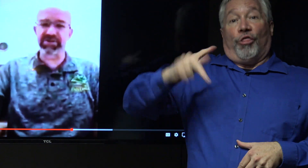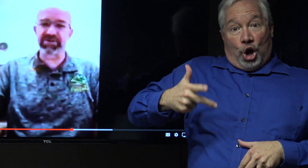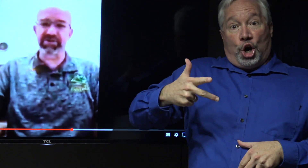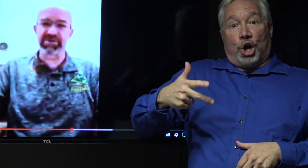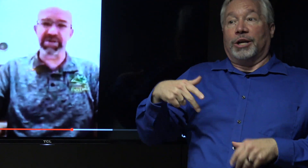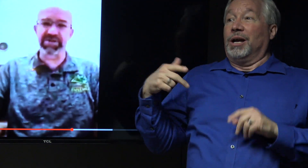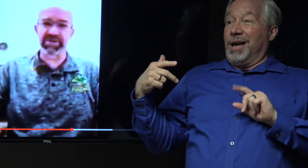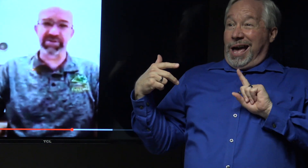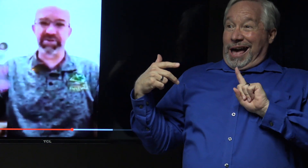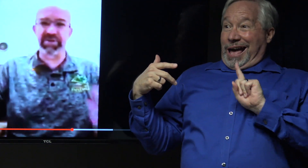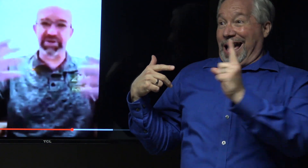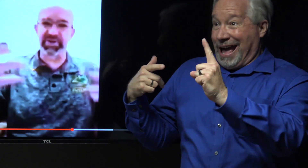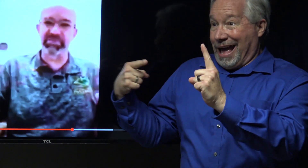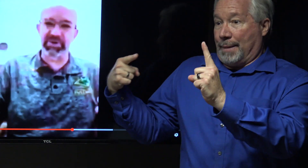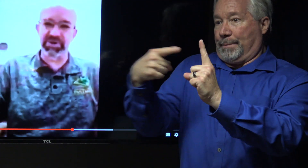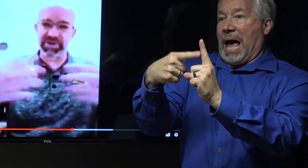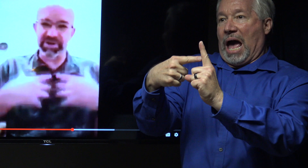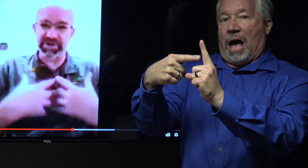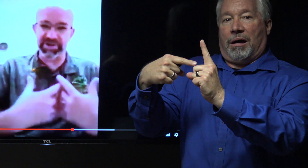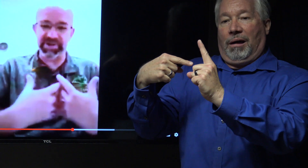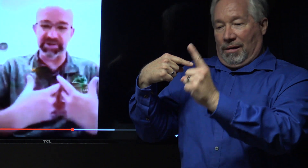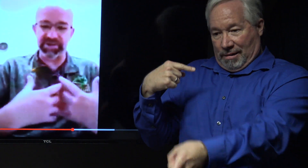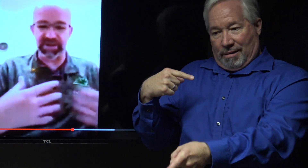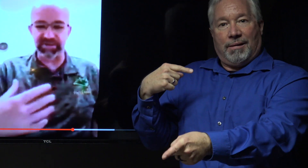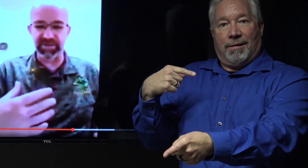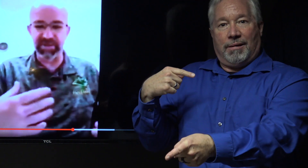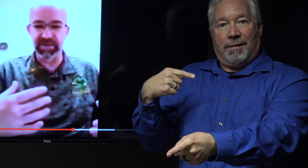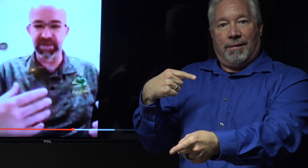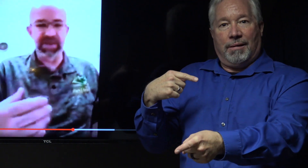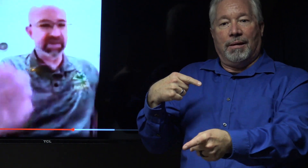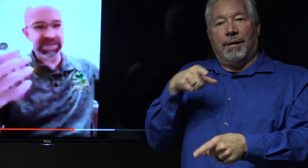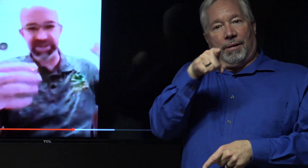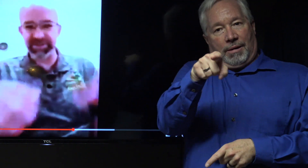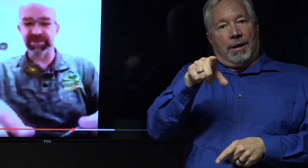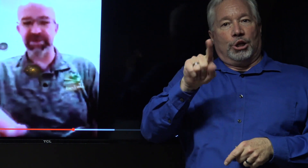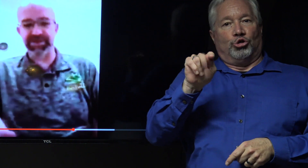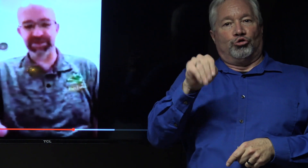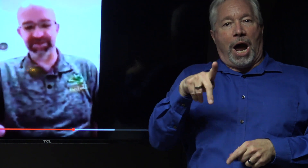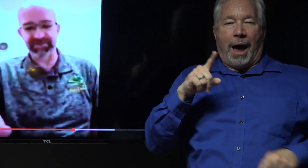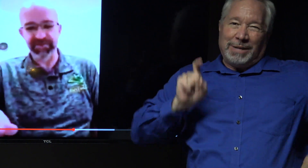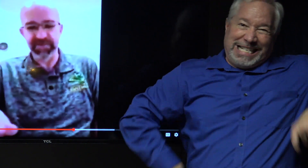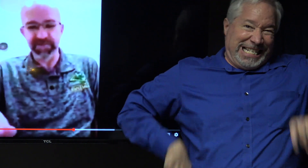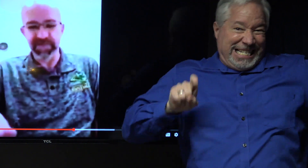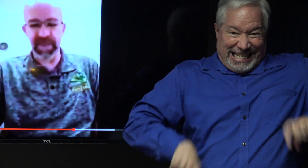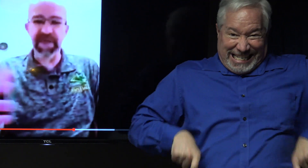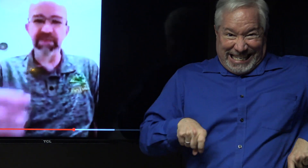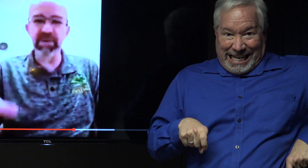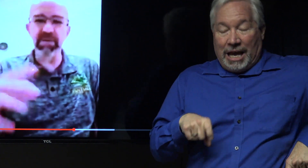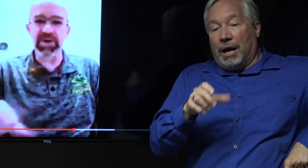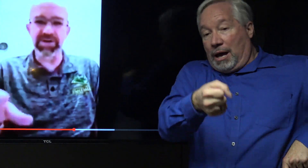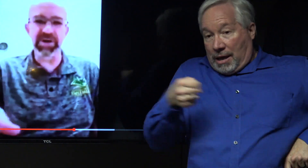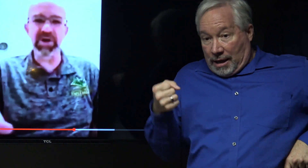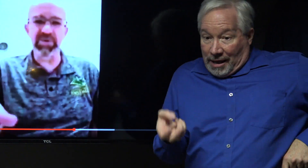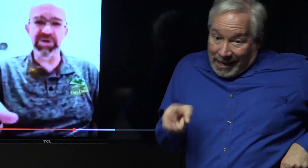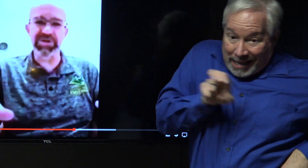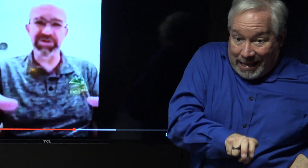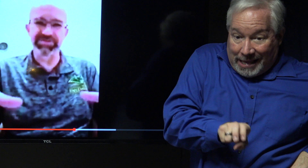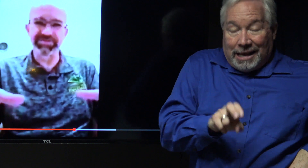Service agent jumps in front of the third bullet that comes at him. And then he gets into the beast. At that moment, what I saw was